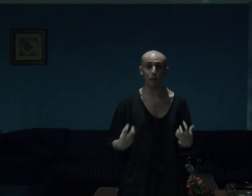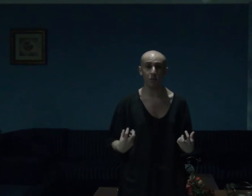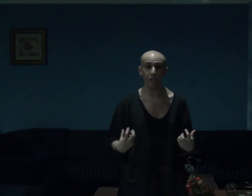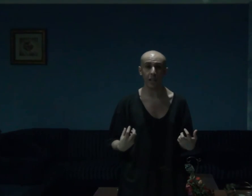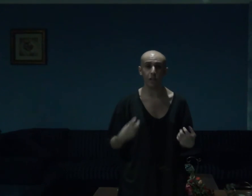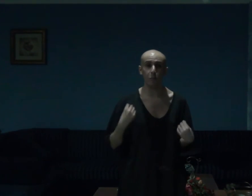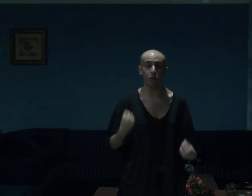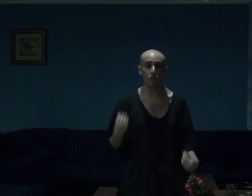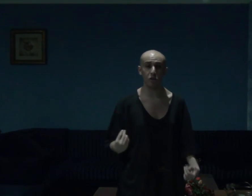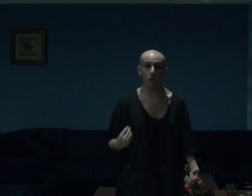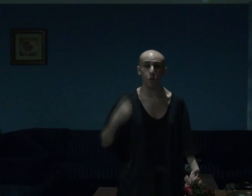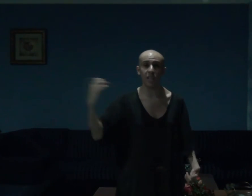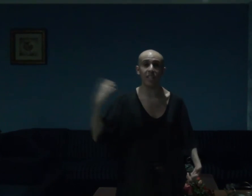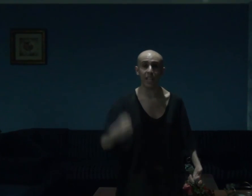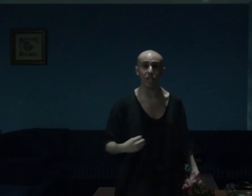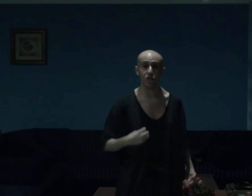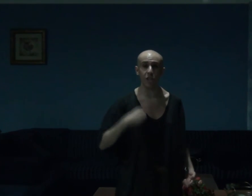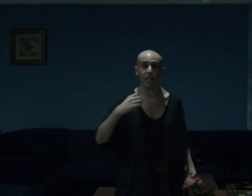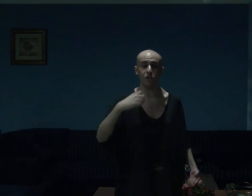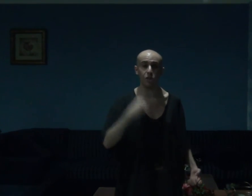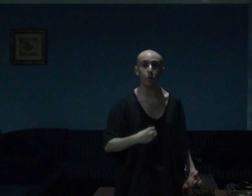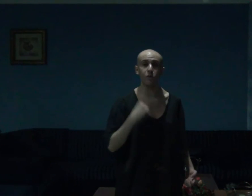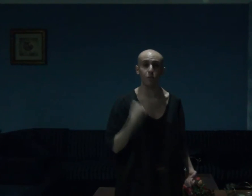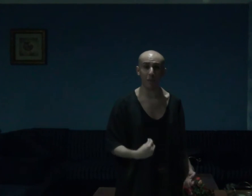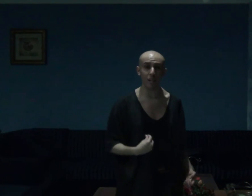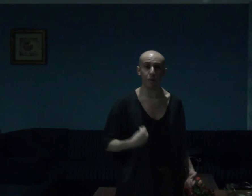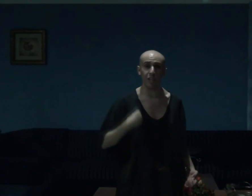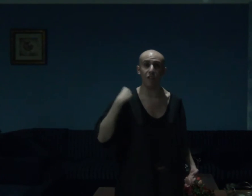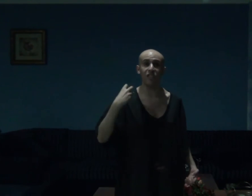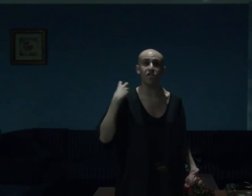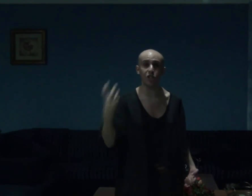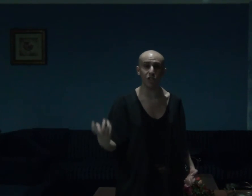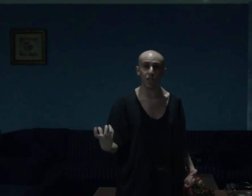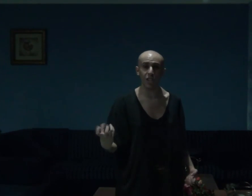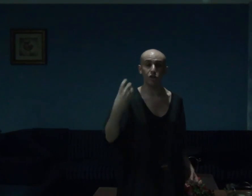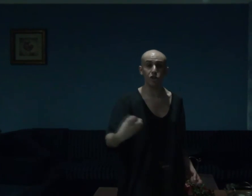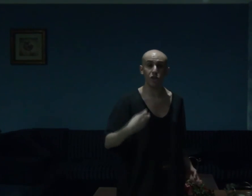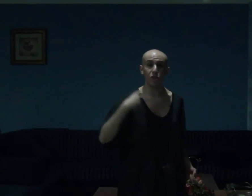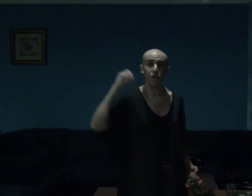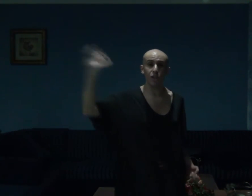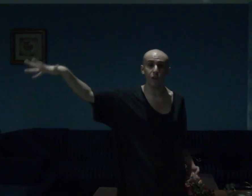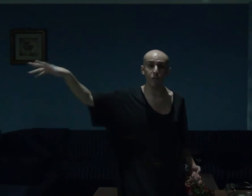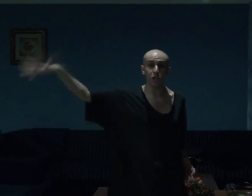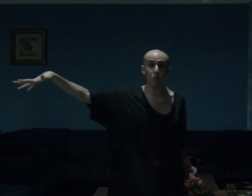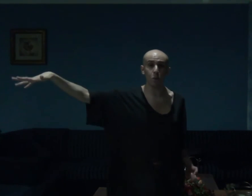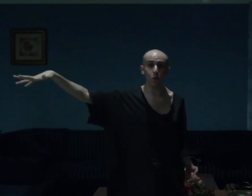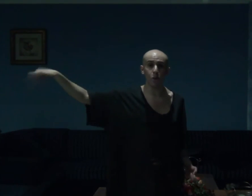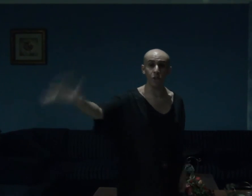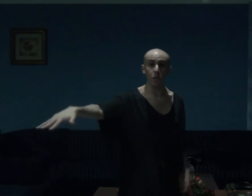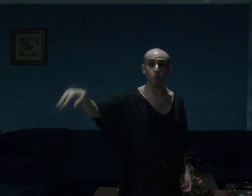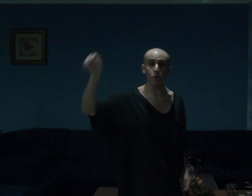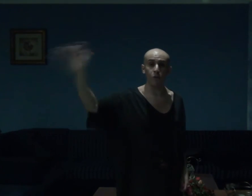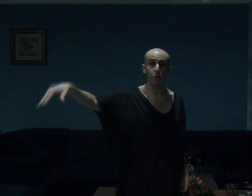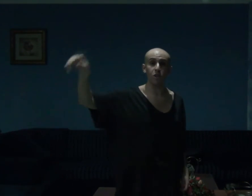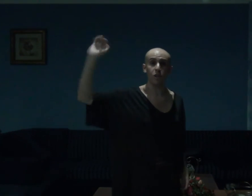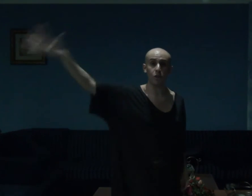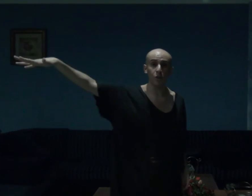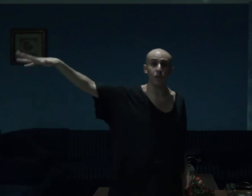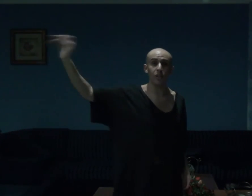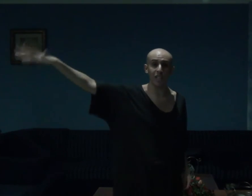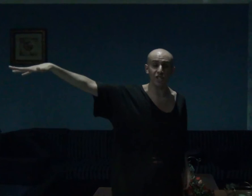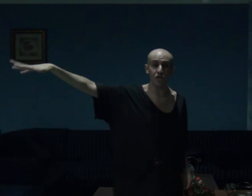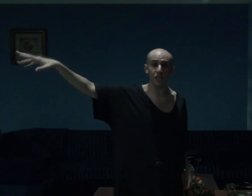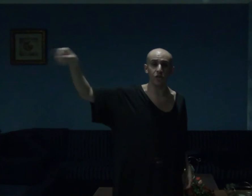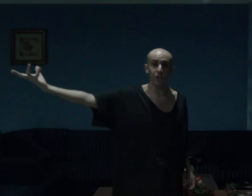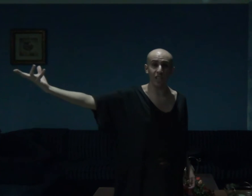so damn sad but also engaging and so inspiring of a journey, the journey of Nemu. Nemu from the